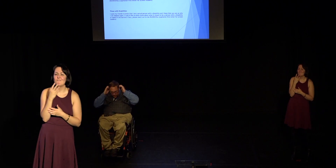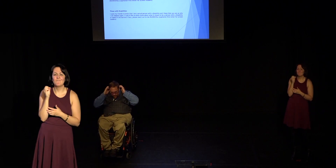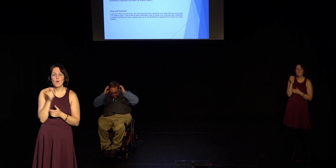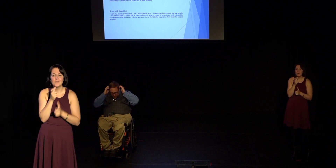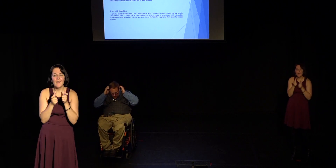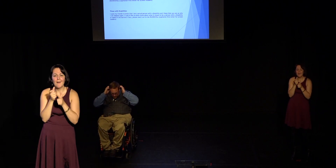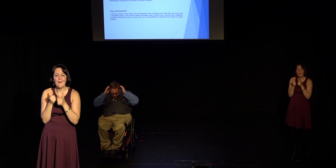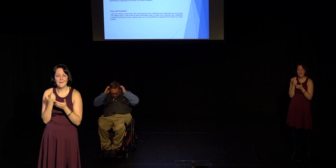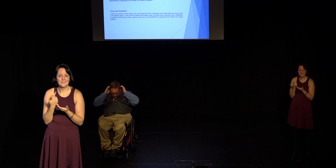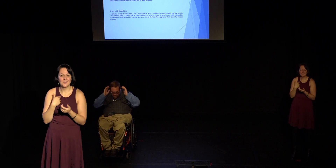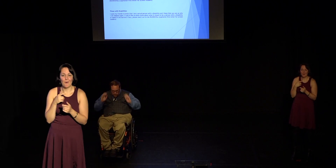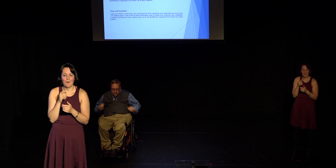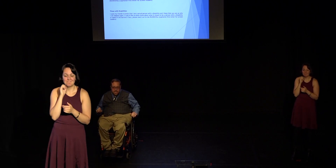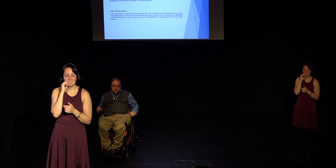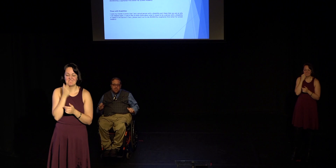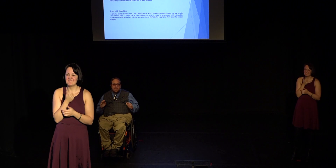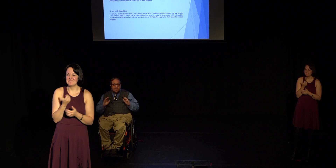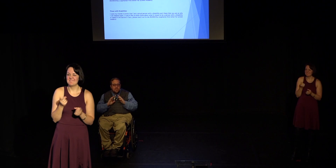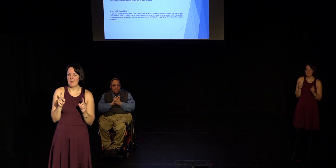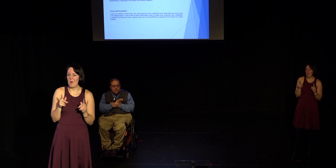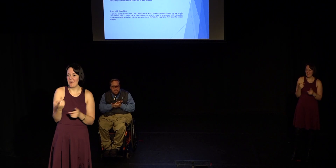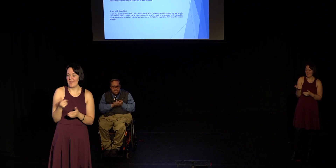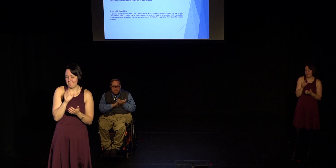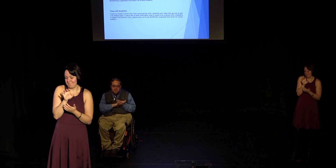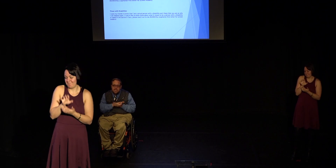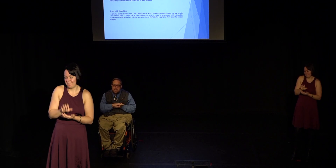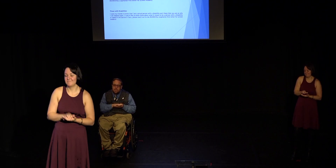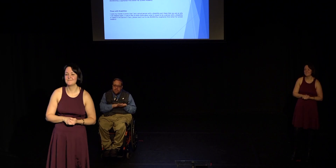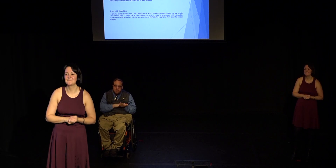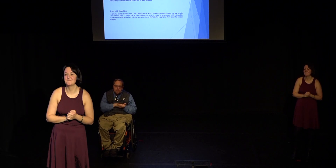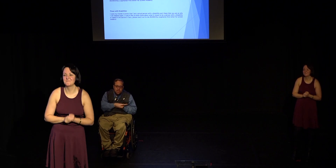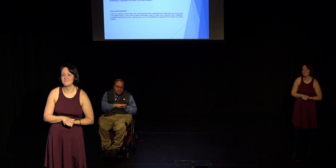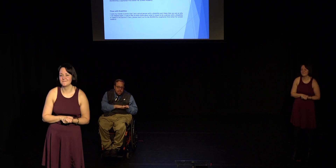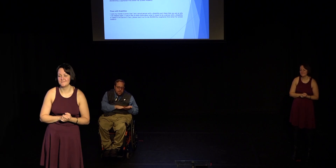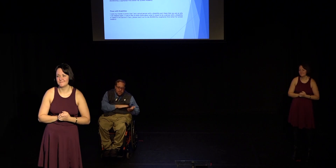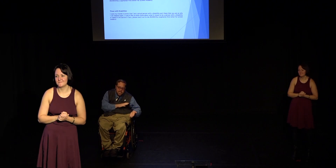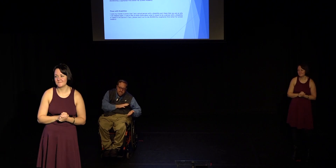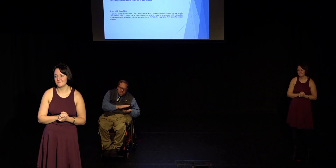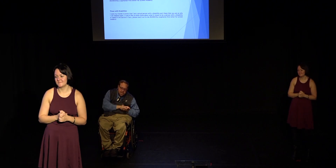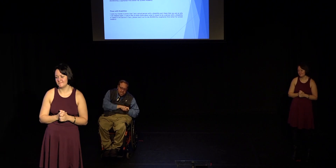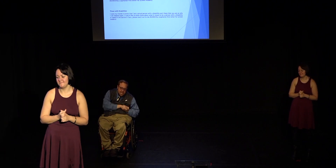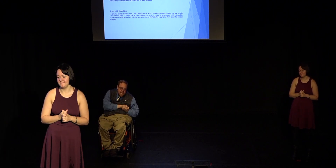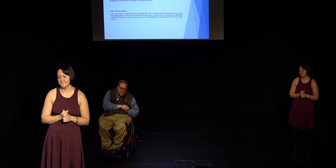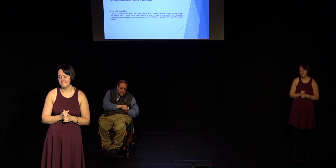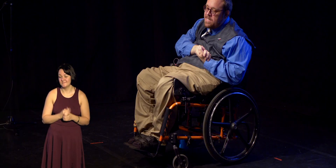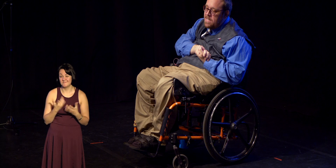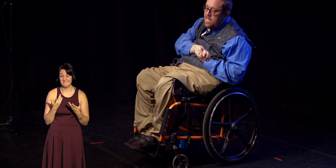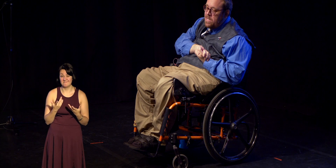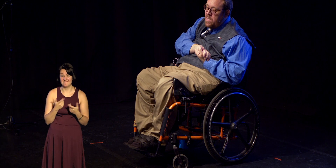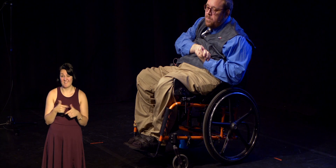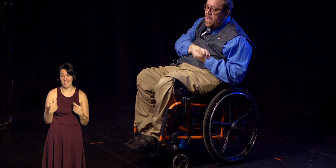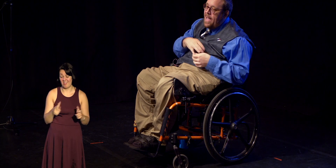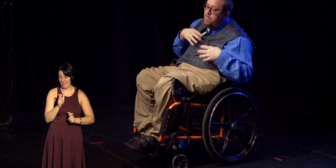And I think, you know, at least for those of us with obvious disabilities, one of the cruxes here is that